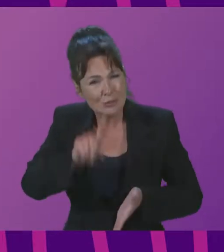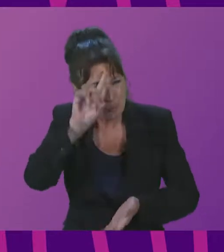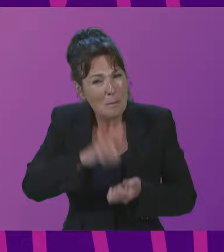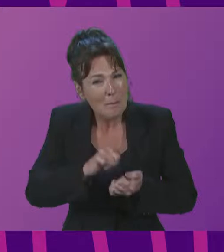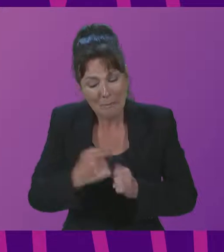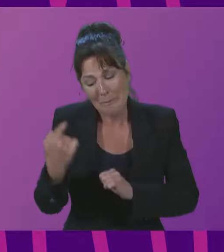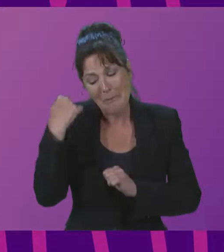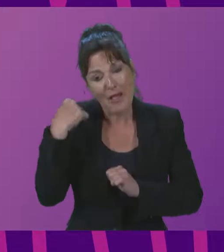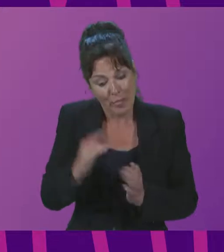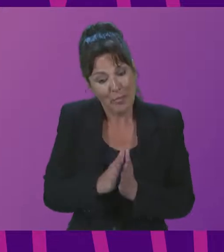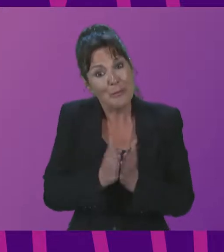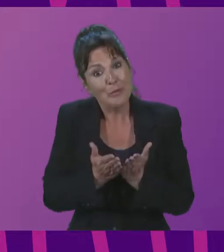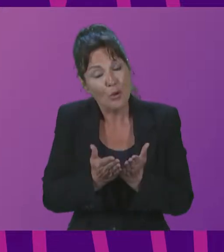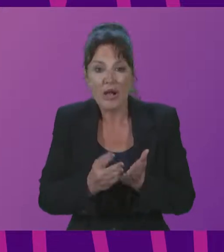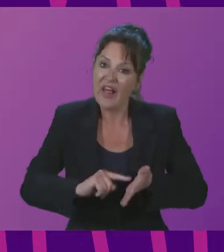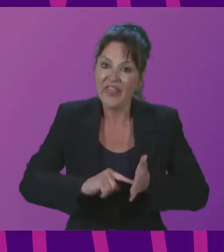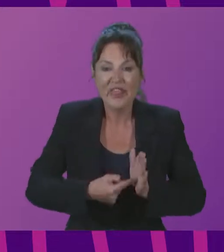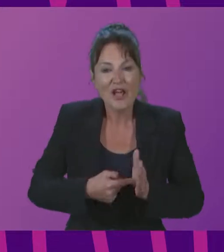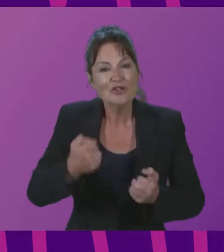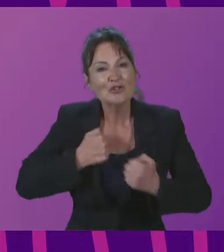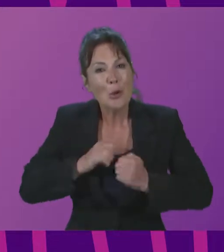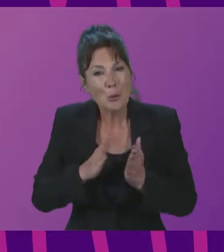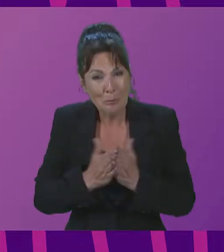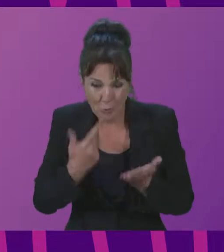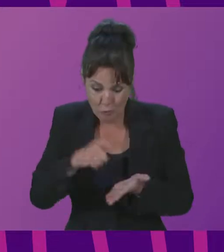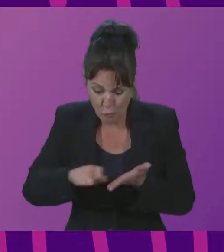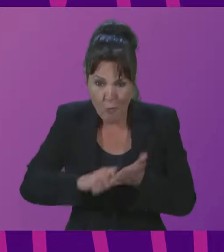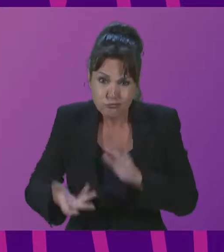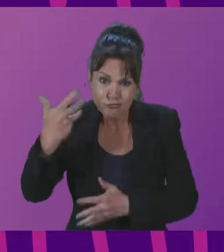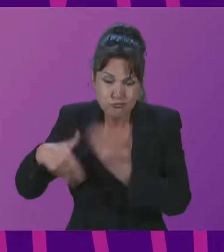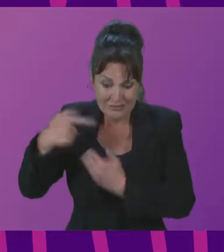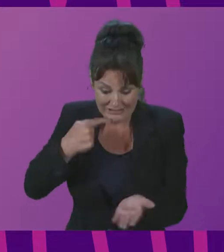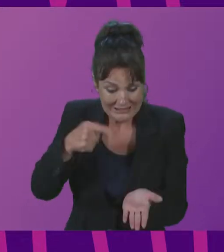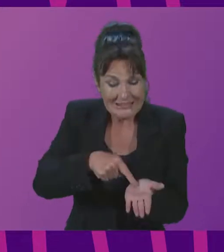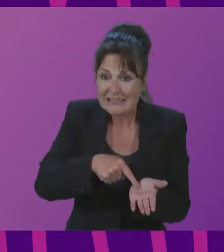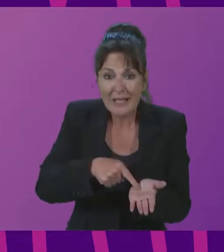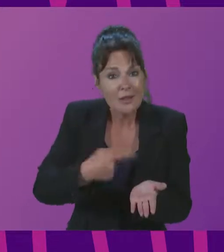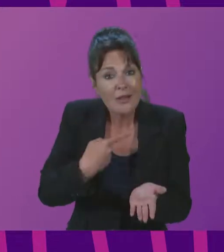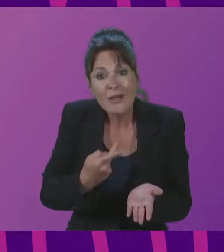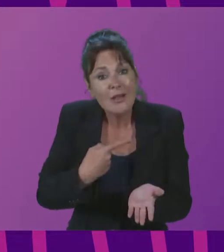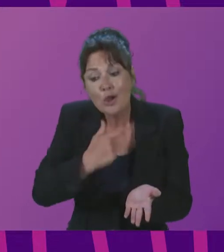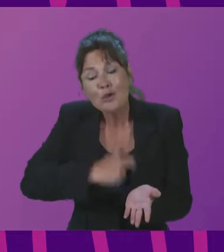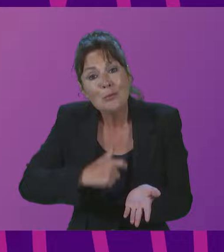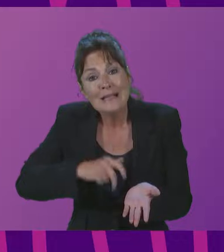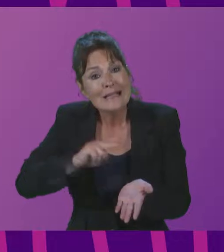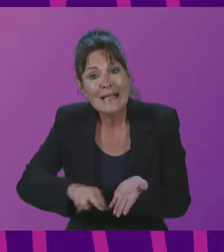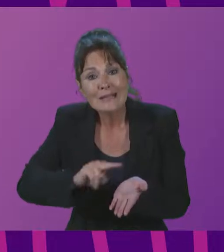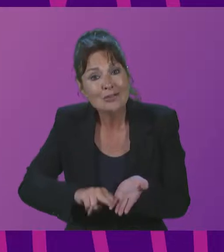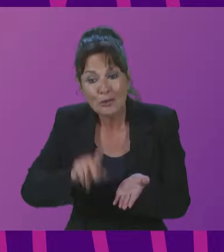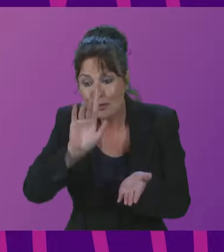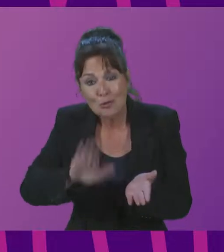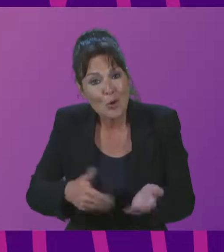separate from it. And Salah Lemmy Ponifaso from Samoa told us, it's not possible to change behaviour without